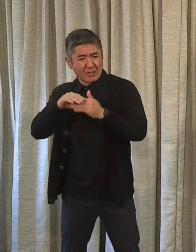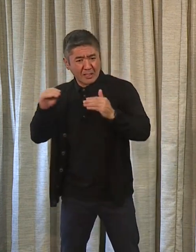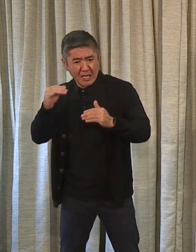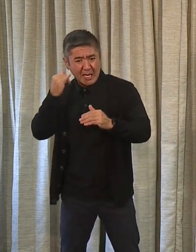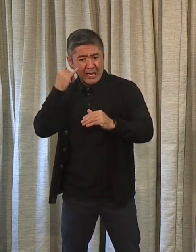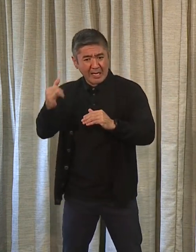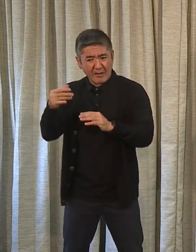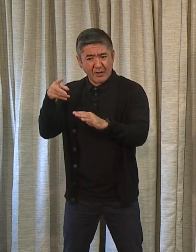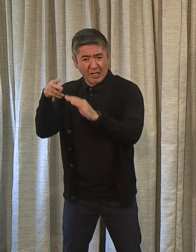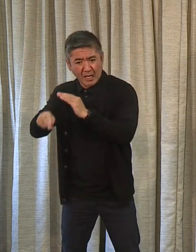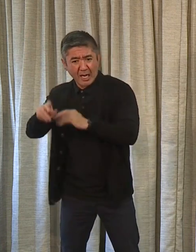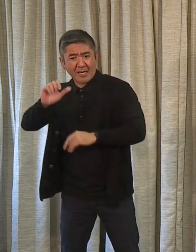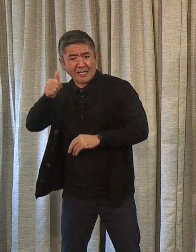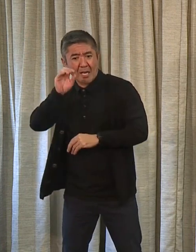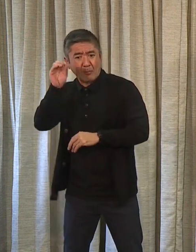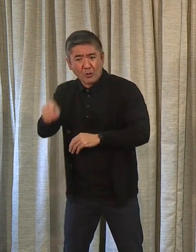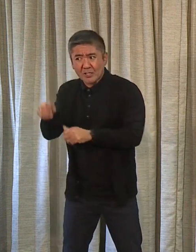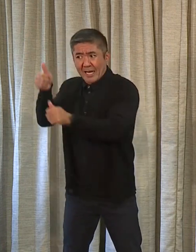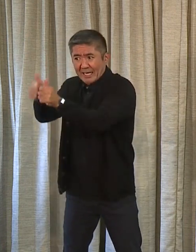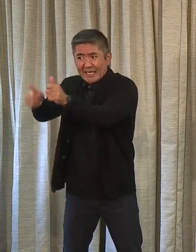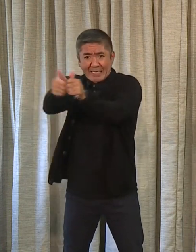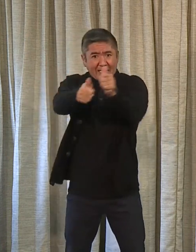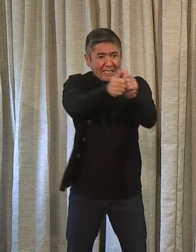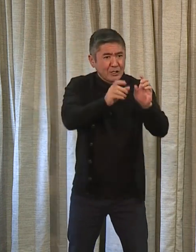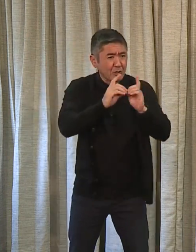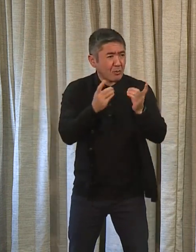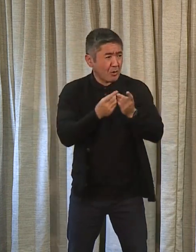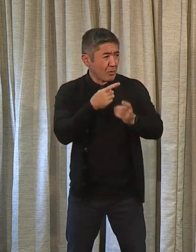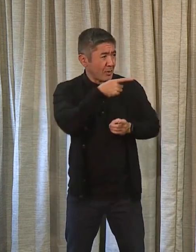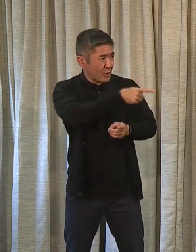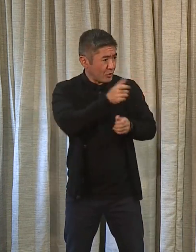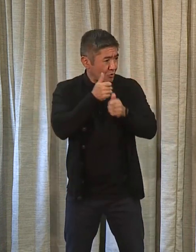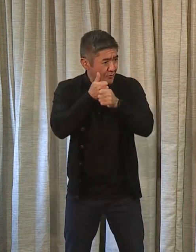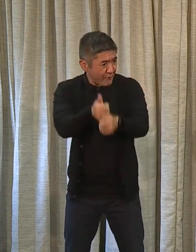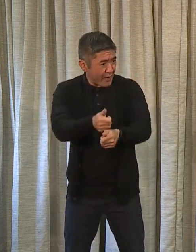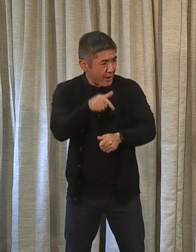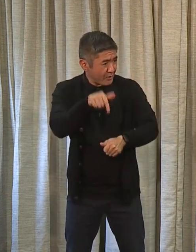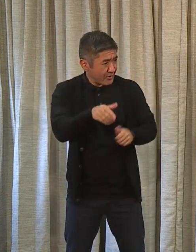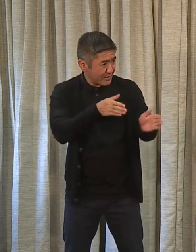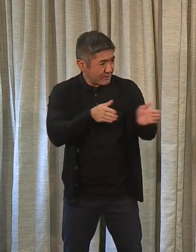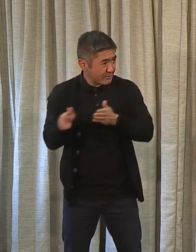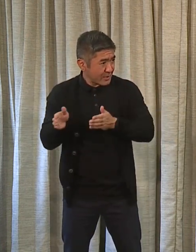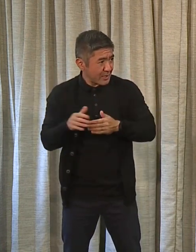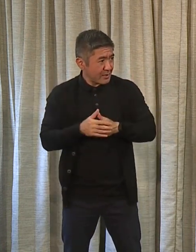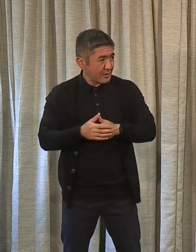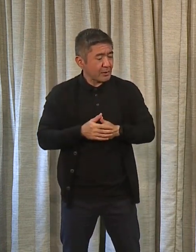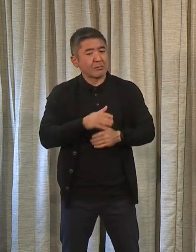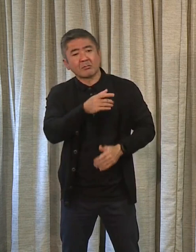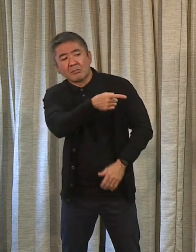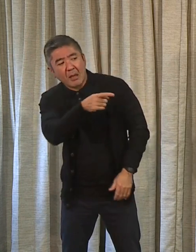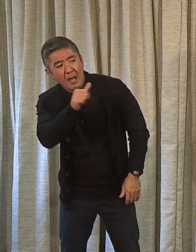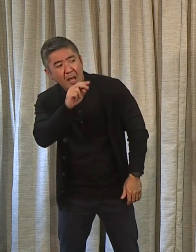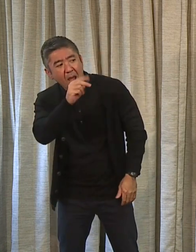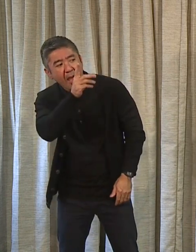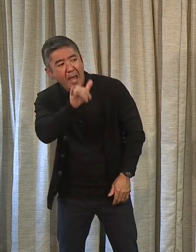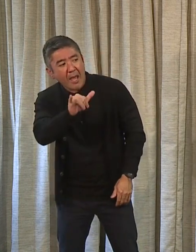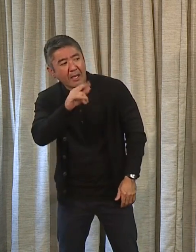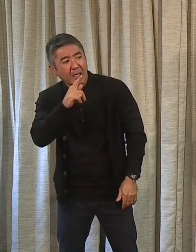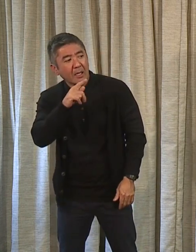from every department. Are you following through with this plan? Andy, you want to address that? Andy Kawano